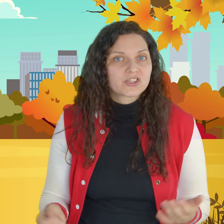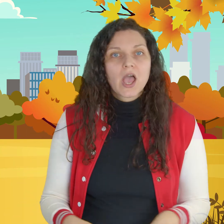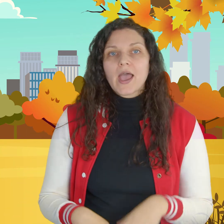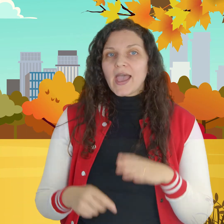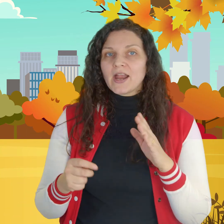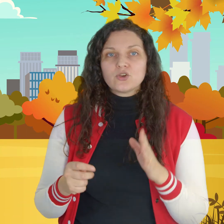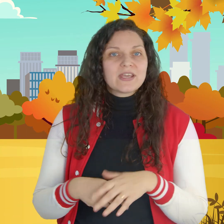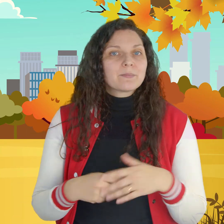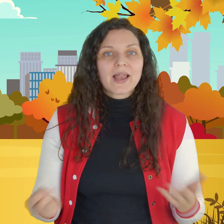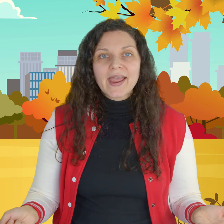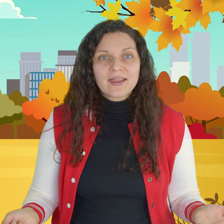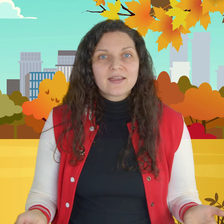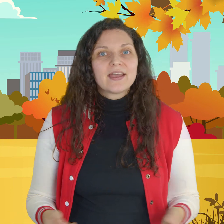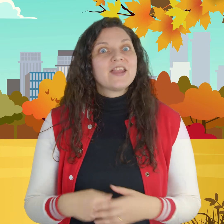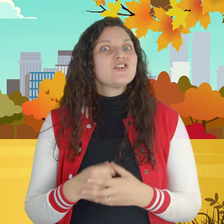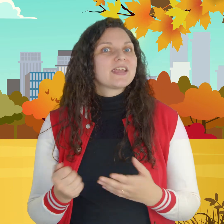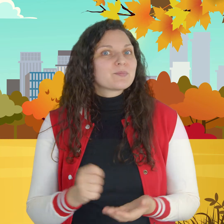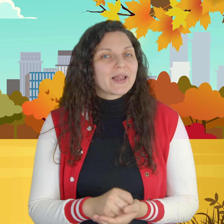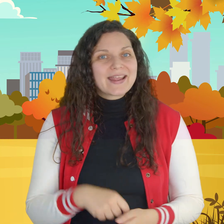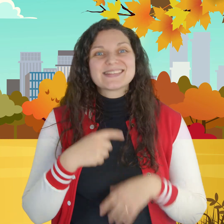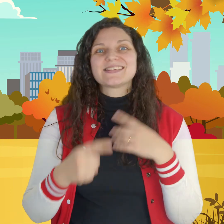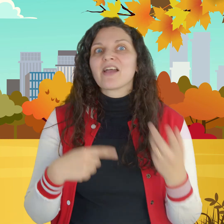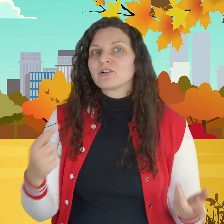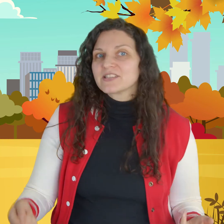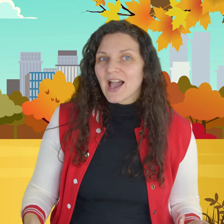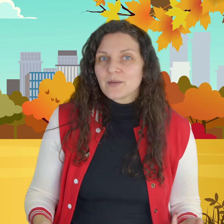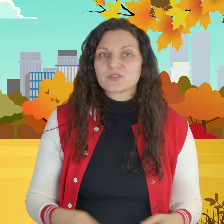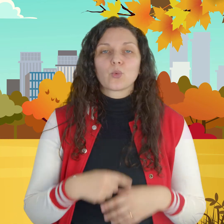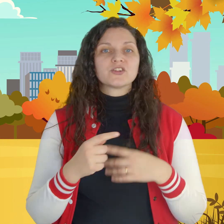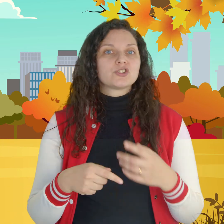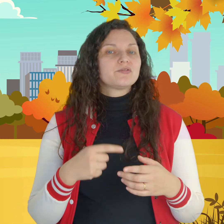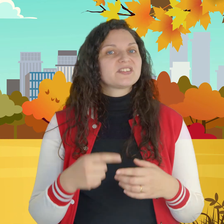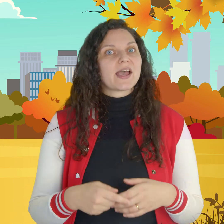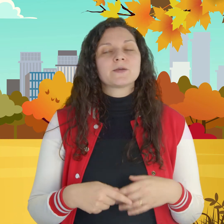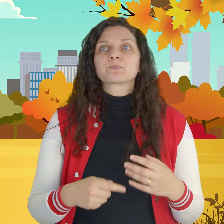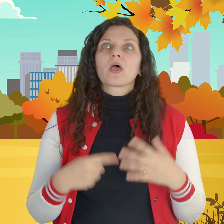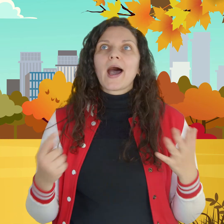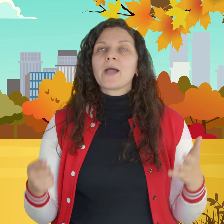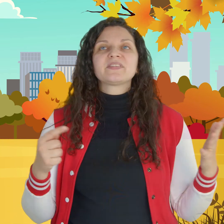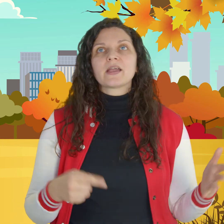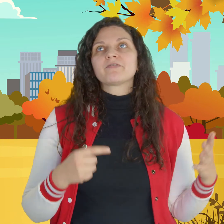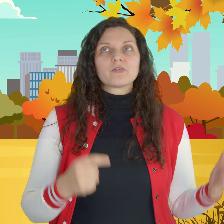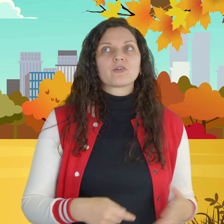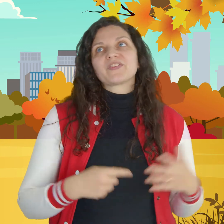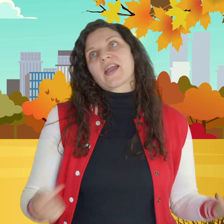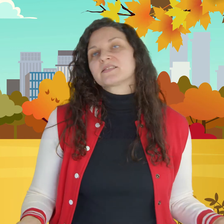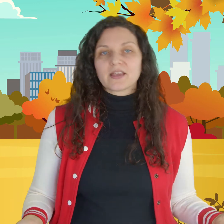and you can play and you can play several times once you've said I'm thankful for Thanksgiving